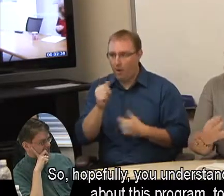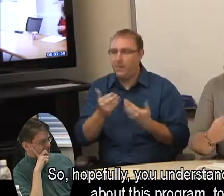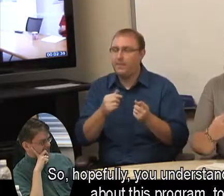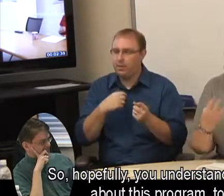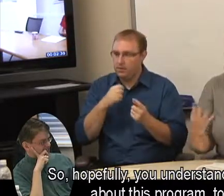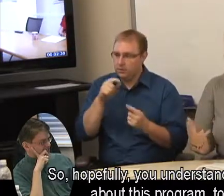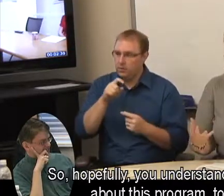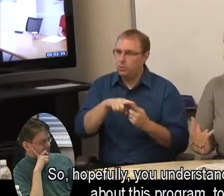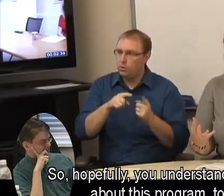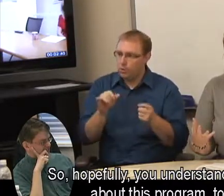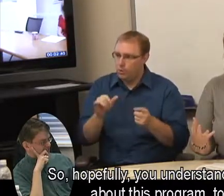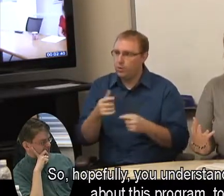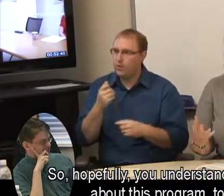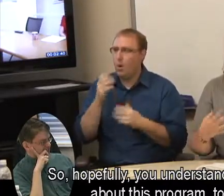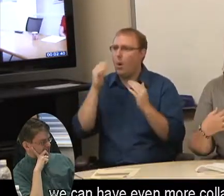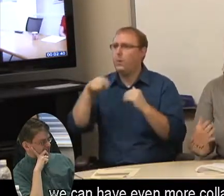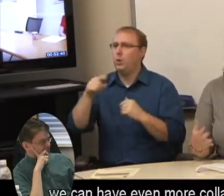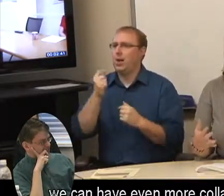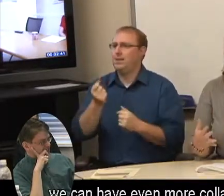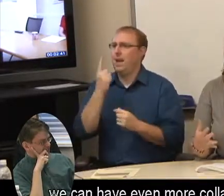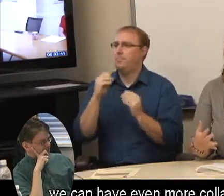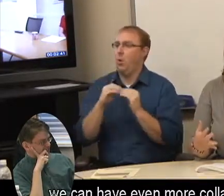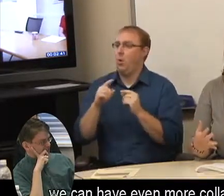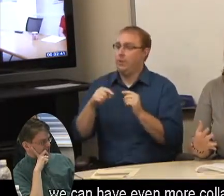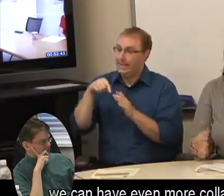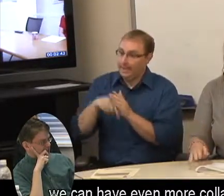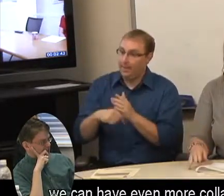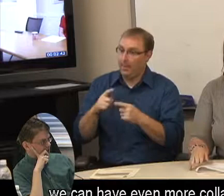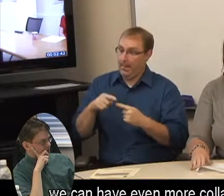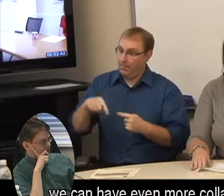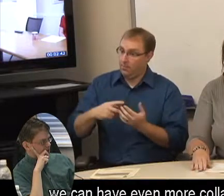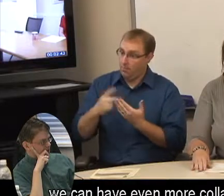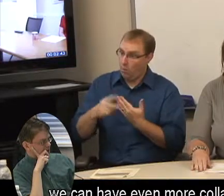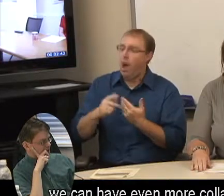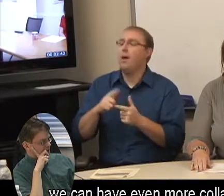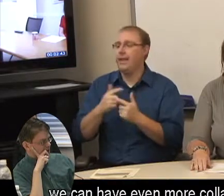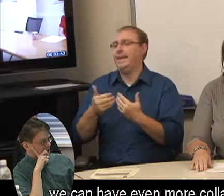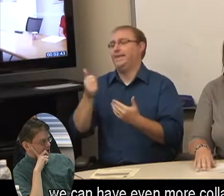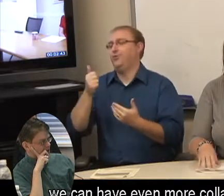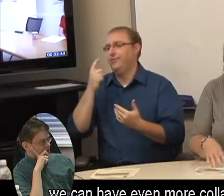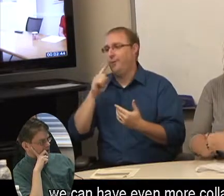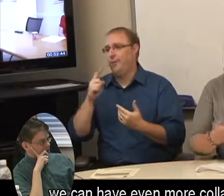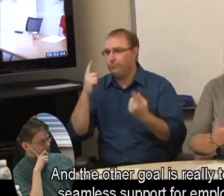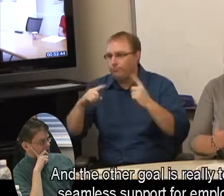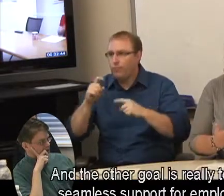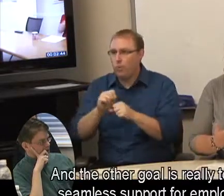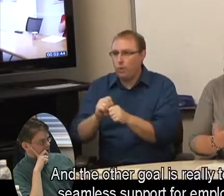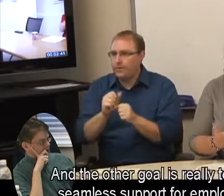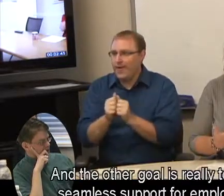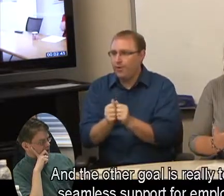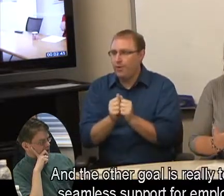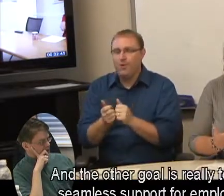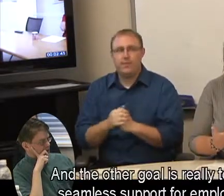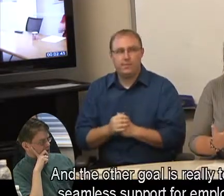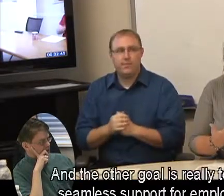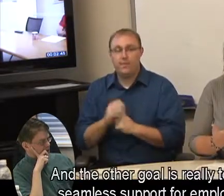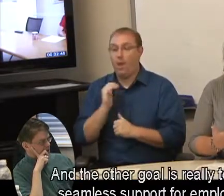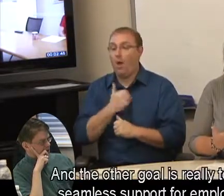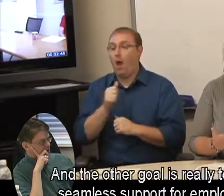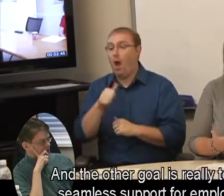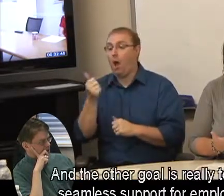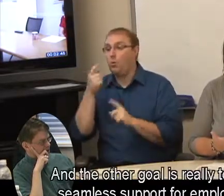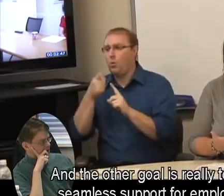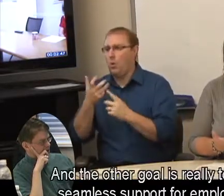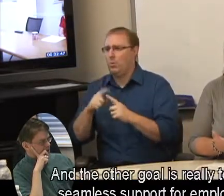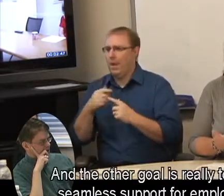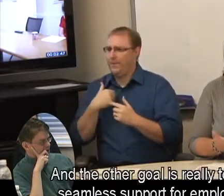you understand more about this program, too. We can have even more collaboration. And the other goal is to really provide seamless